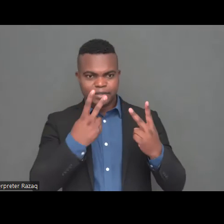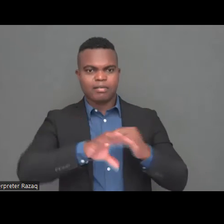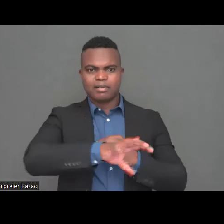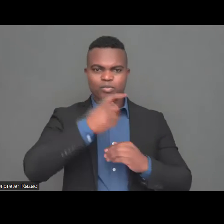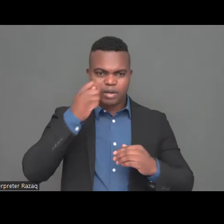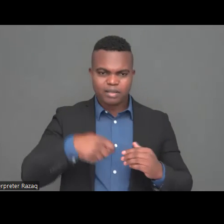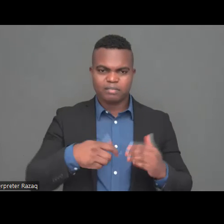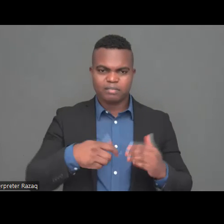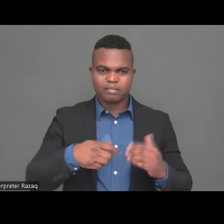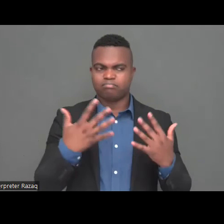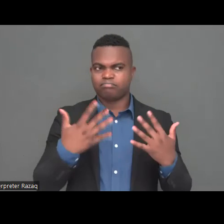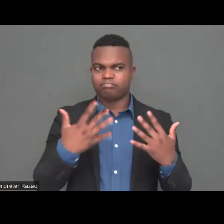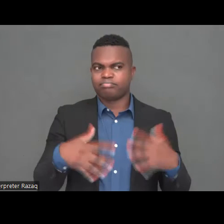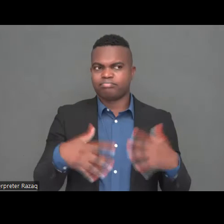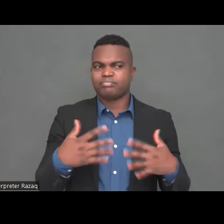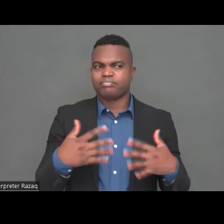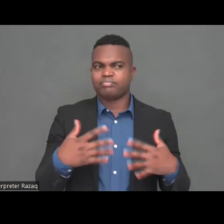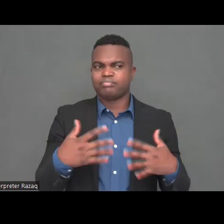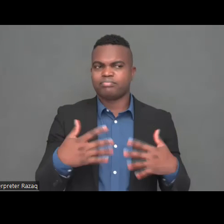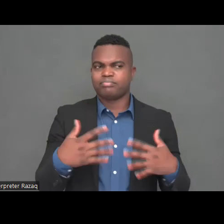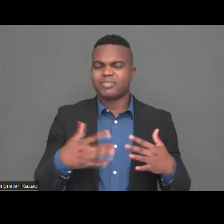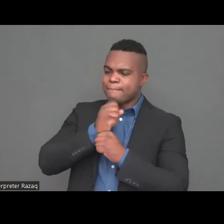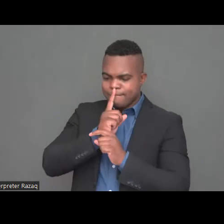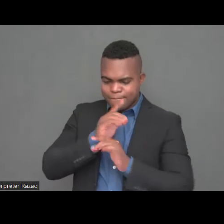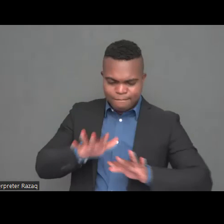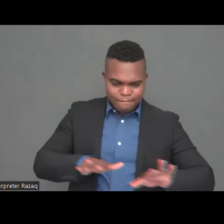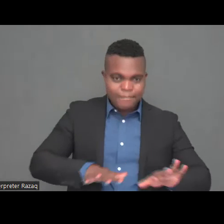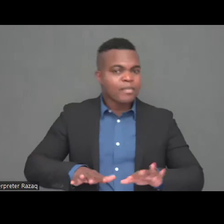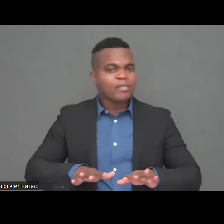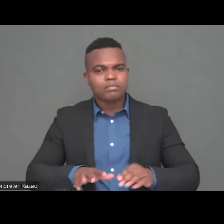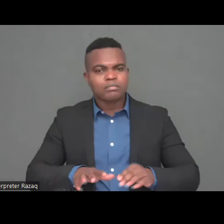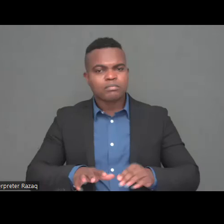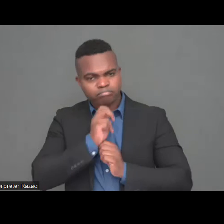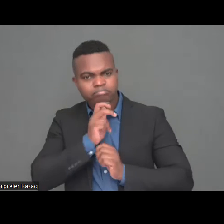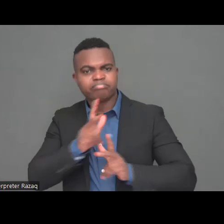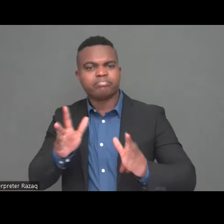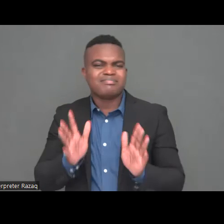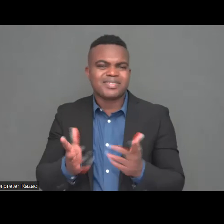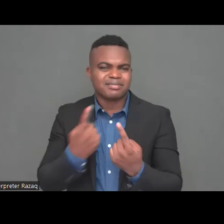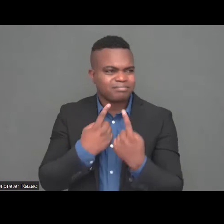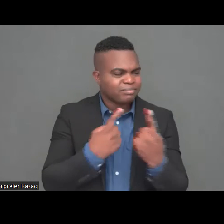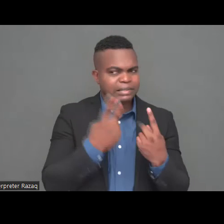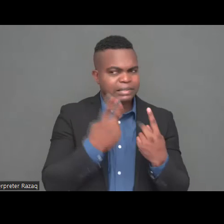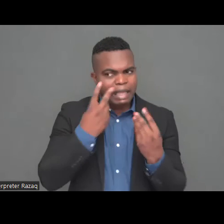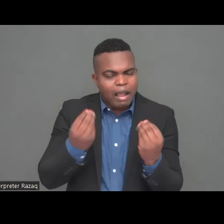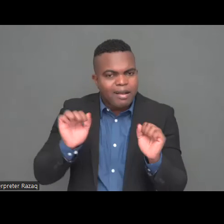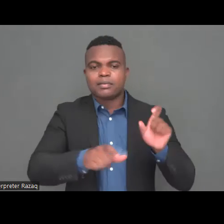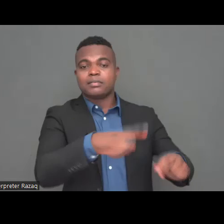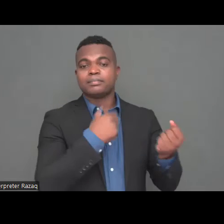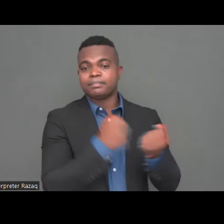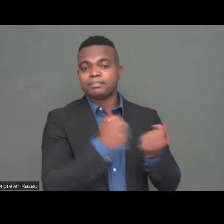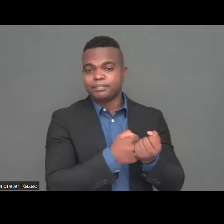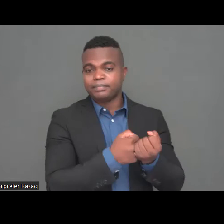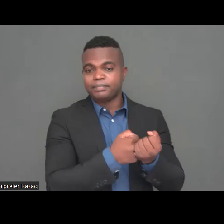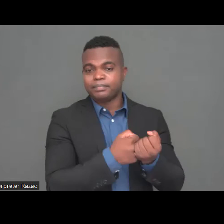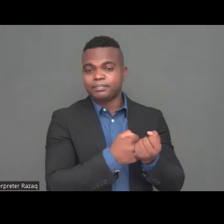past two weeks if we started from a bit of chaos confusion a lack of coordination a lack of synchronization